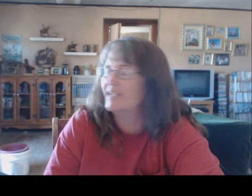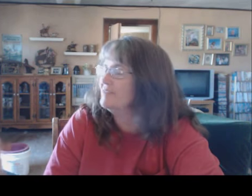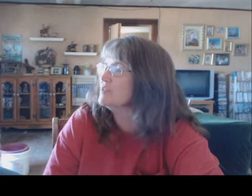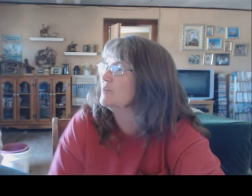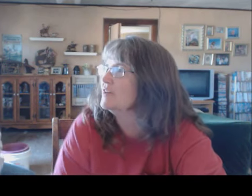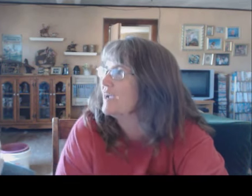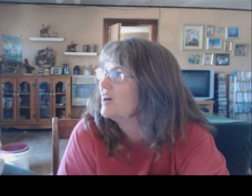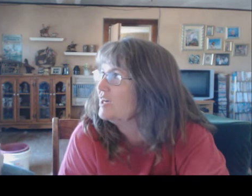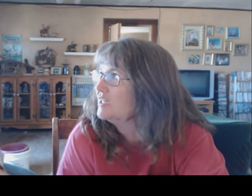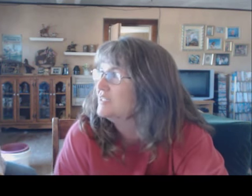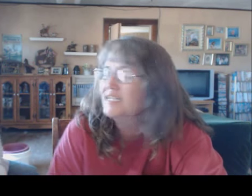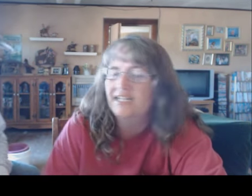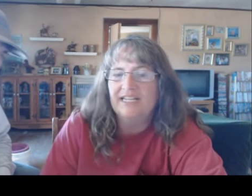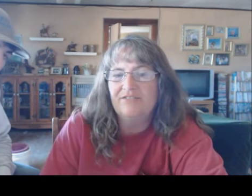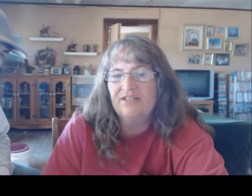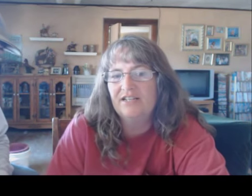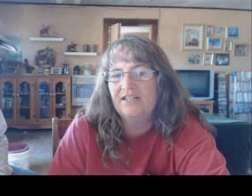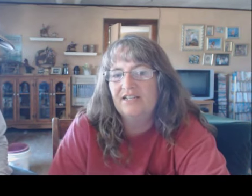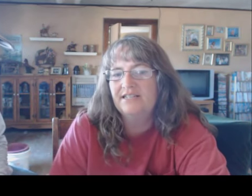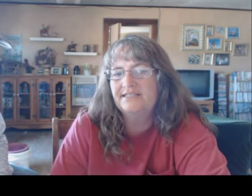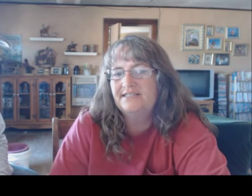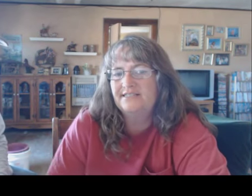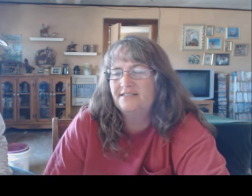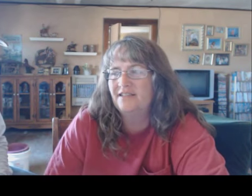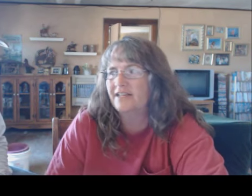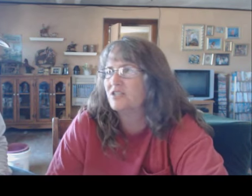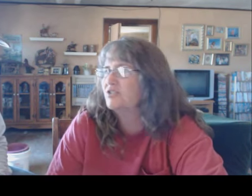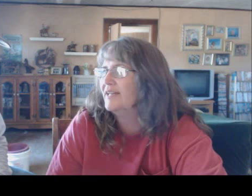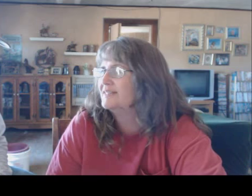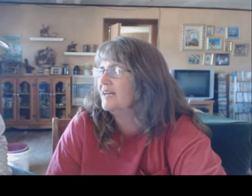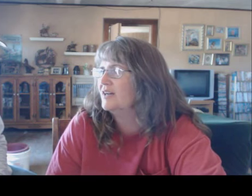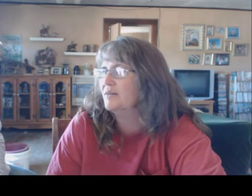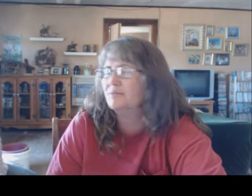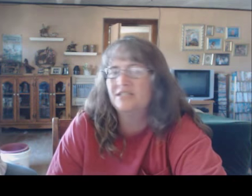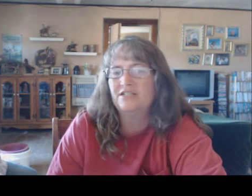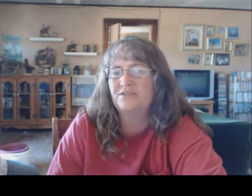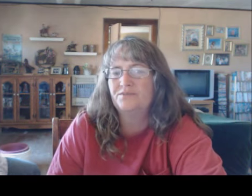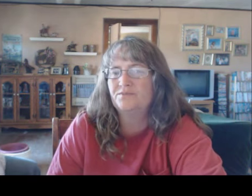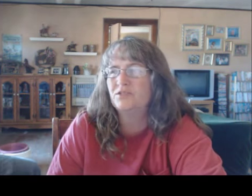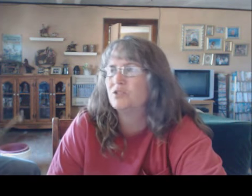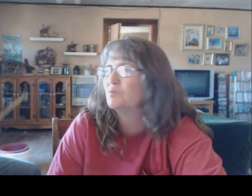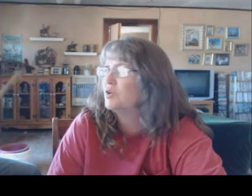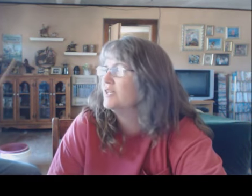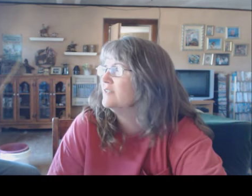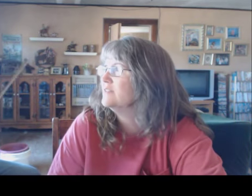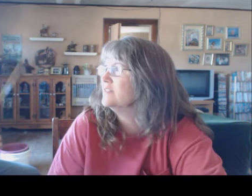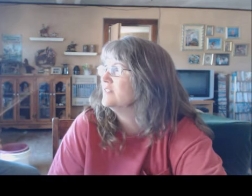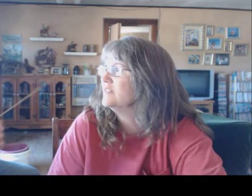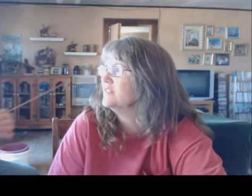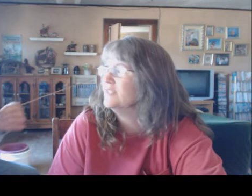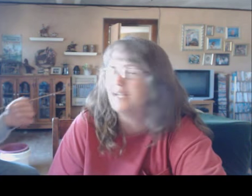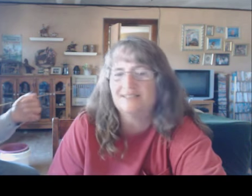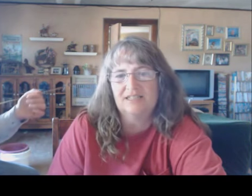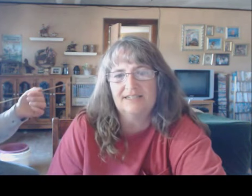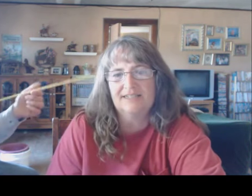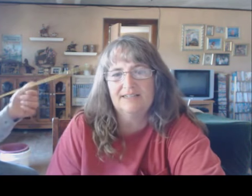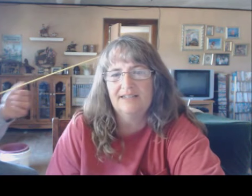The game's a workout, huh? Even, like, two days out. Up until this morning and last night,